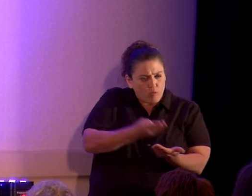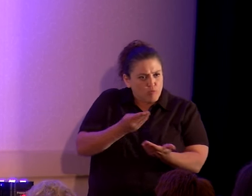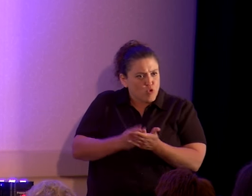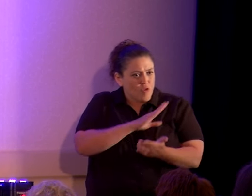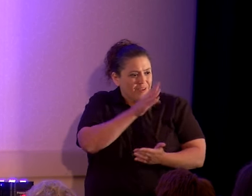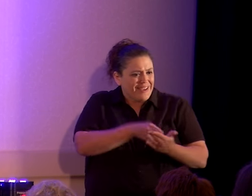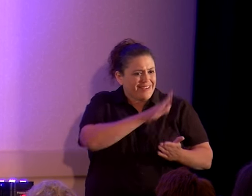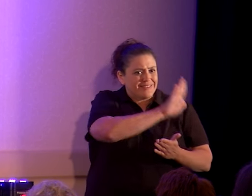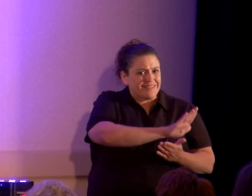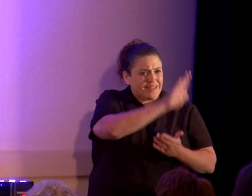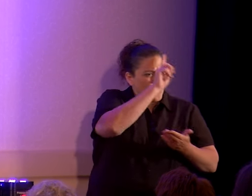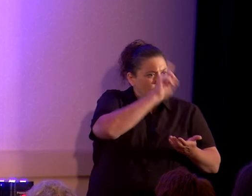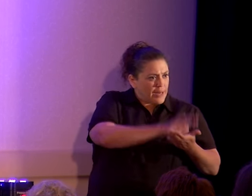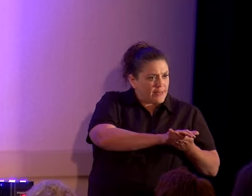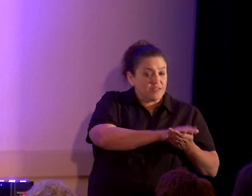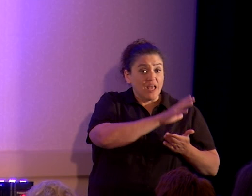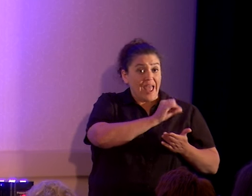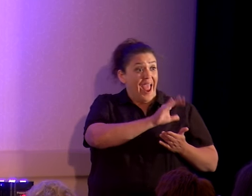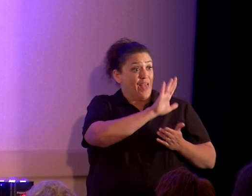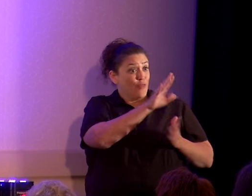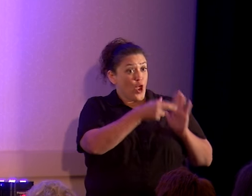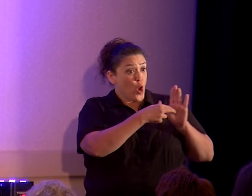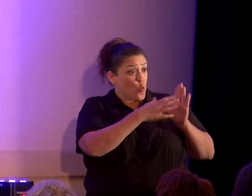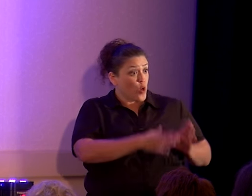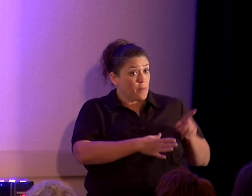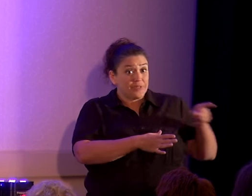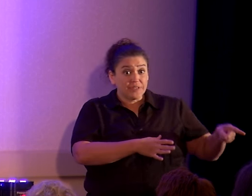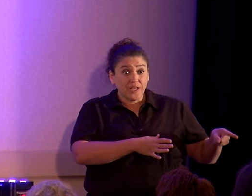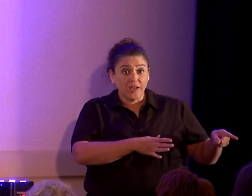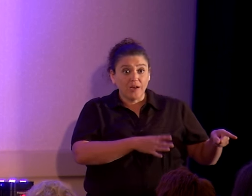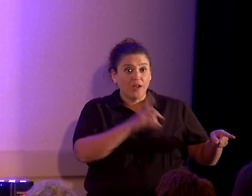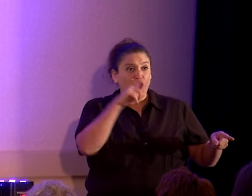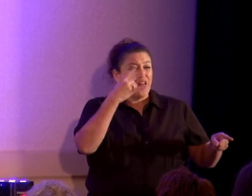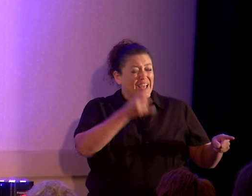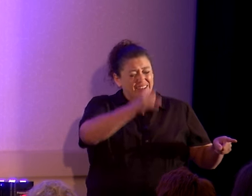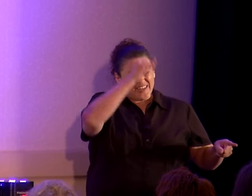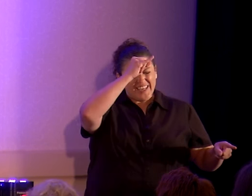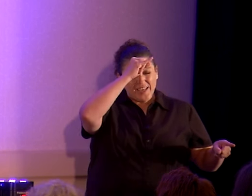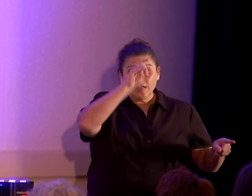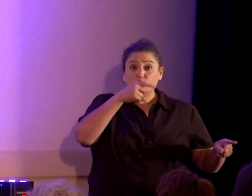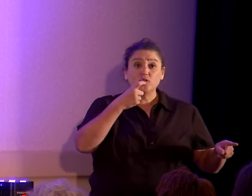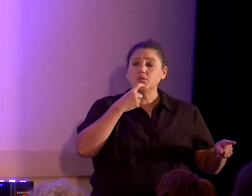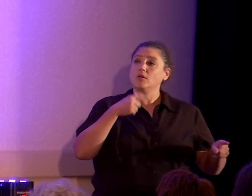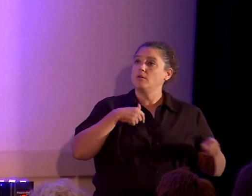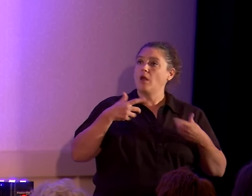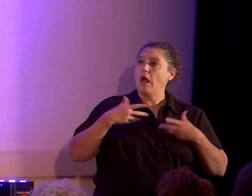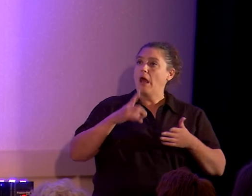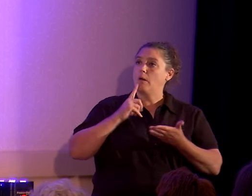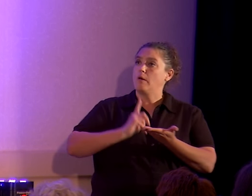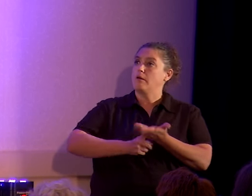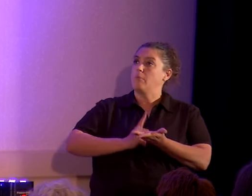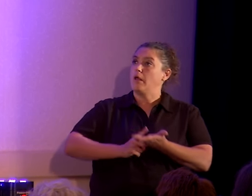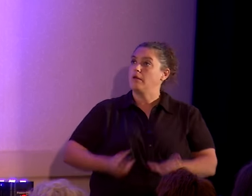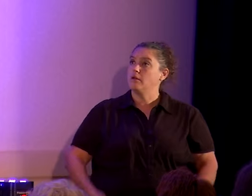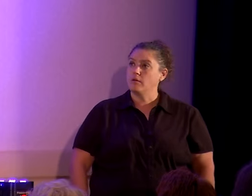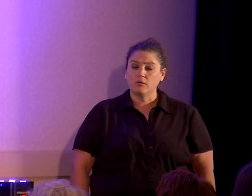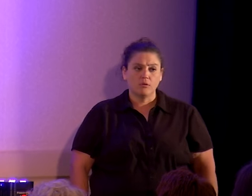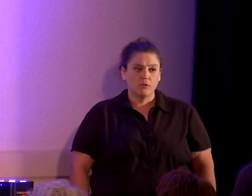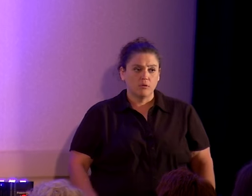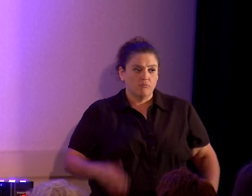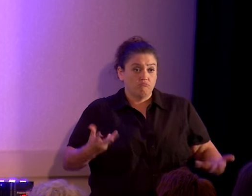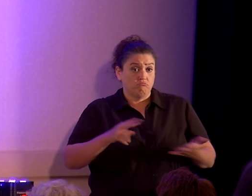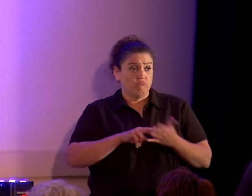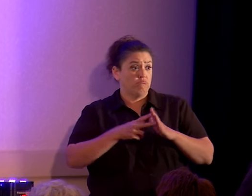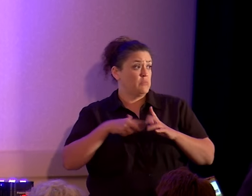believe, and their selected representative was a blubbering buffoon who just said, I don't want to debate. That's a